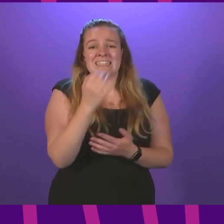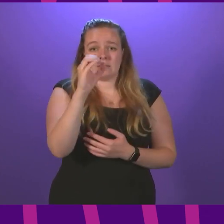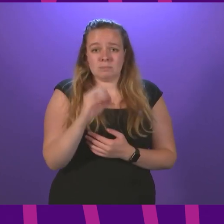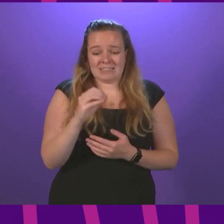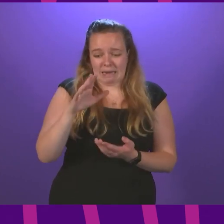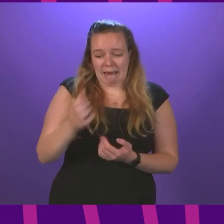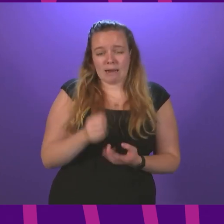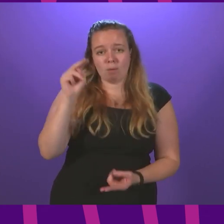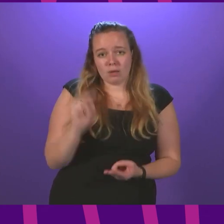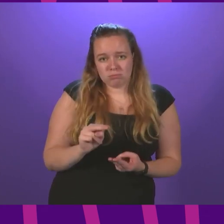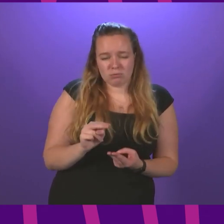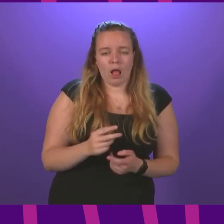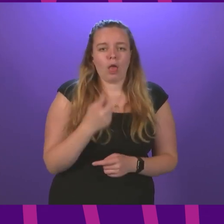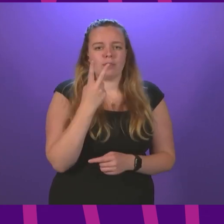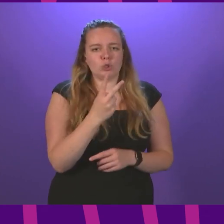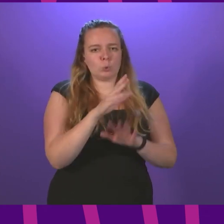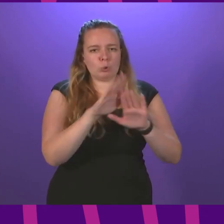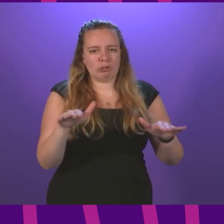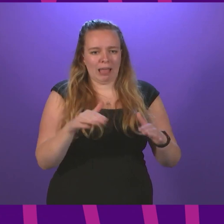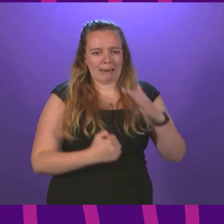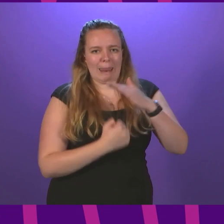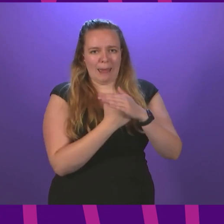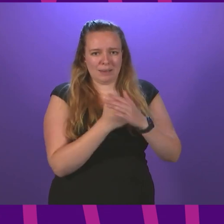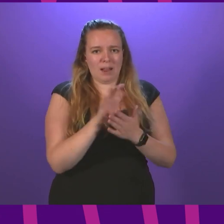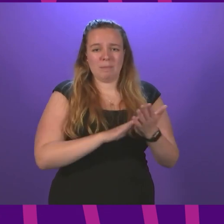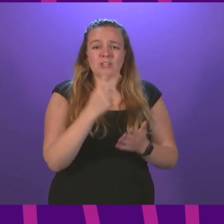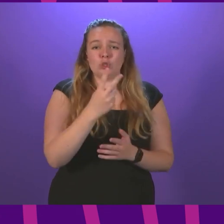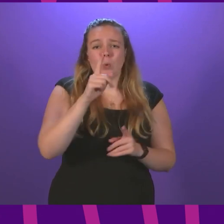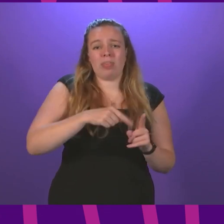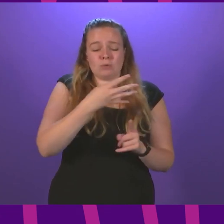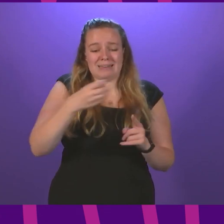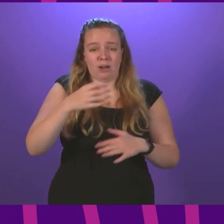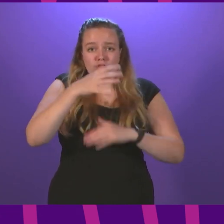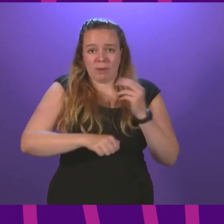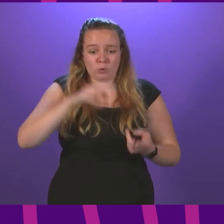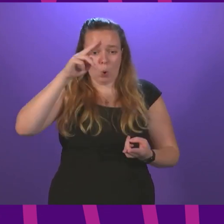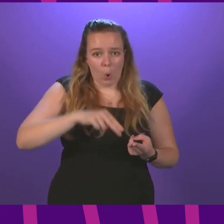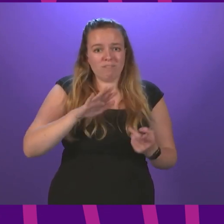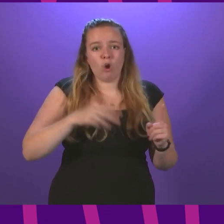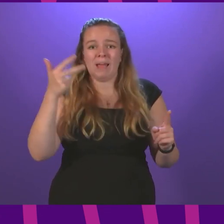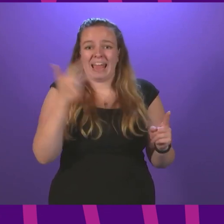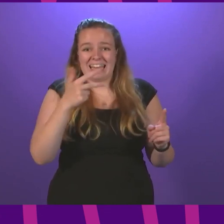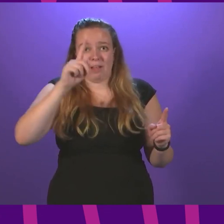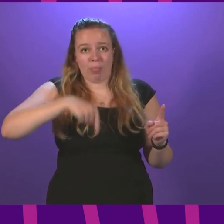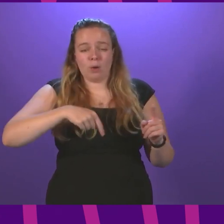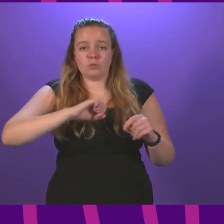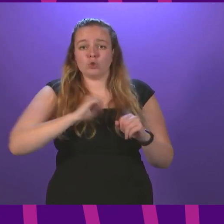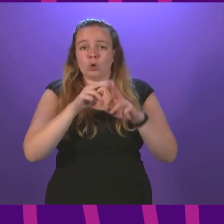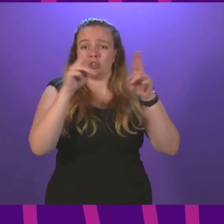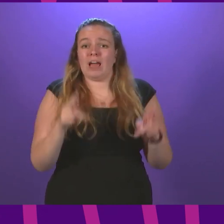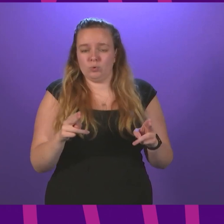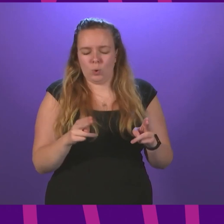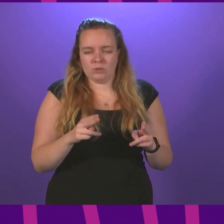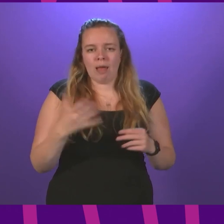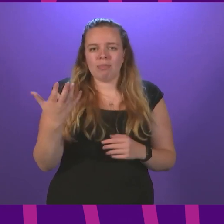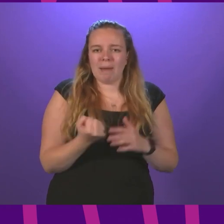income. The abhorrent two-child limit, which has removed about £2,900 from 18,000 Scottish households. The